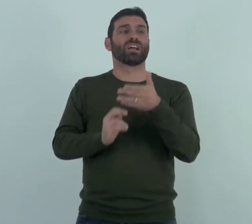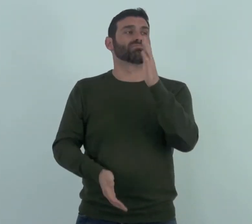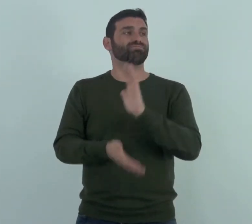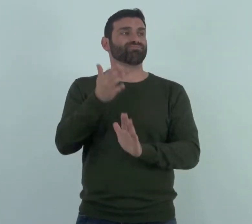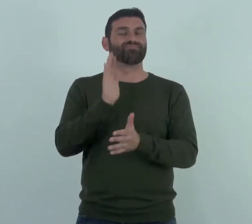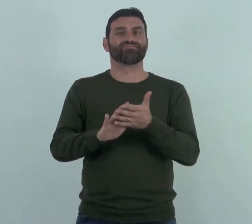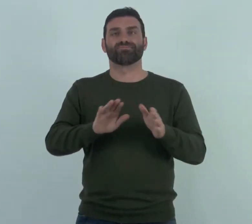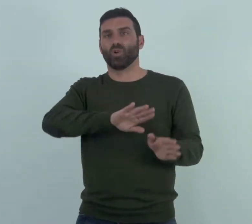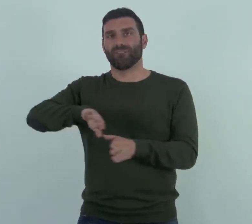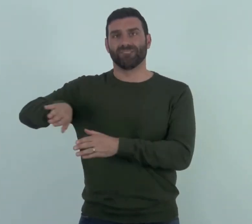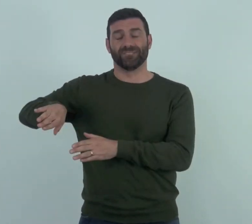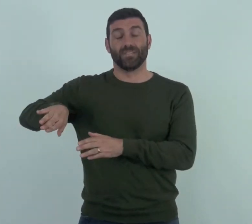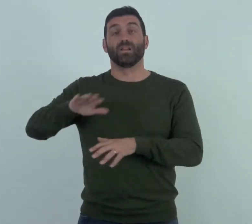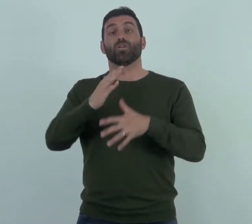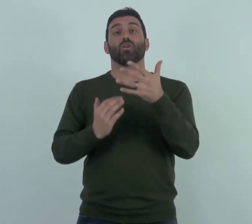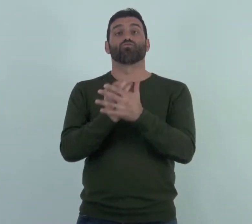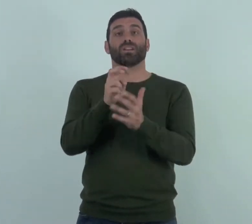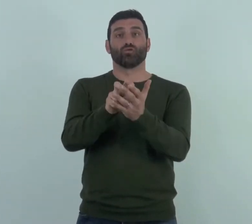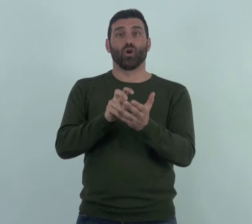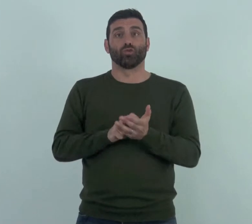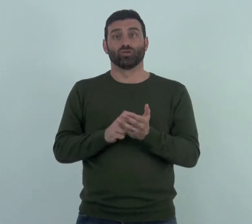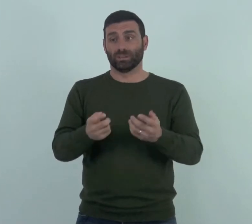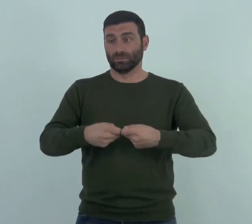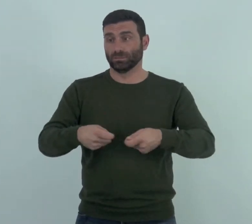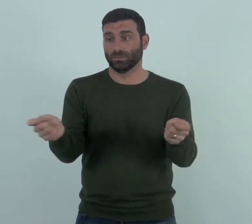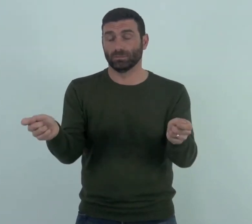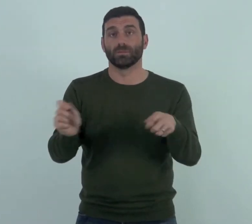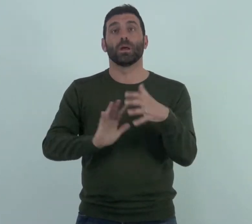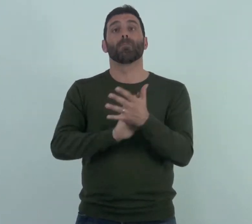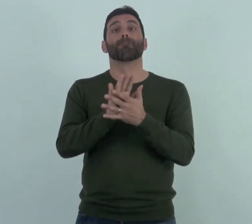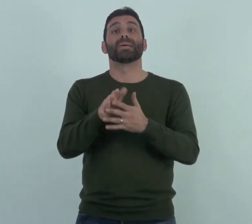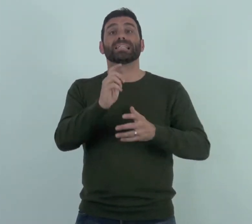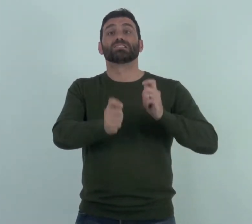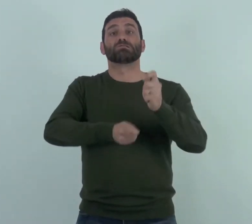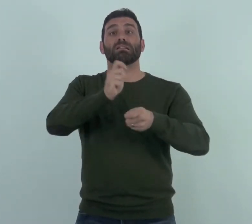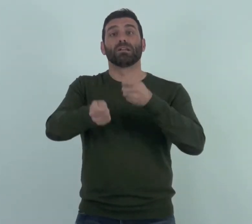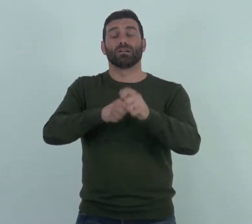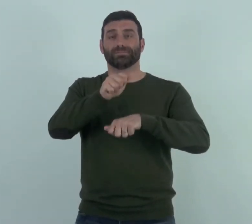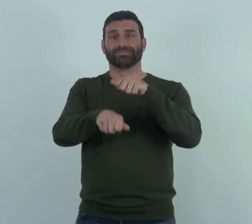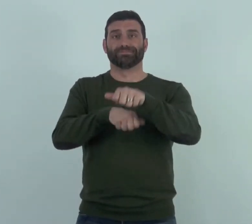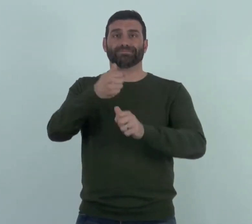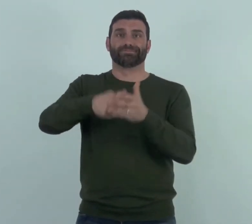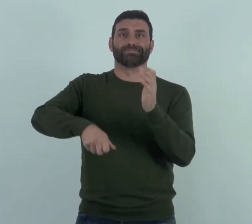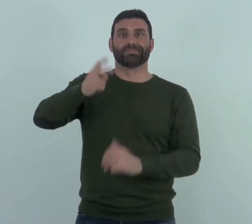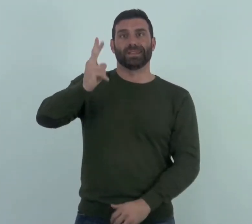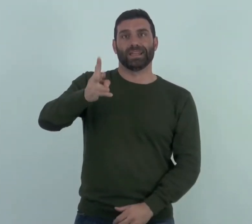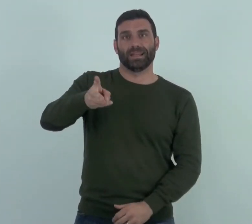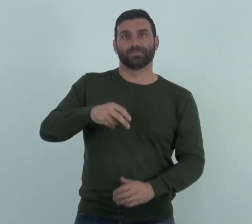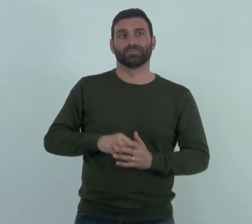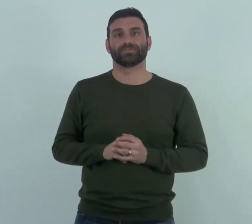so it's been decided that that contract will now finish and be replaced by a new one which means that tendering has